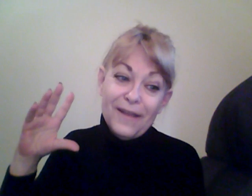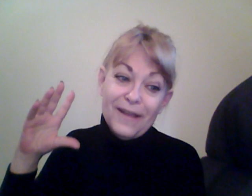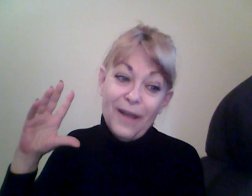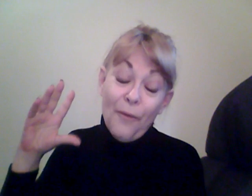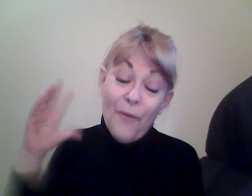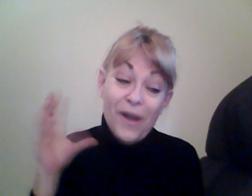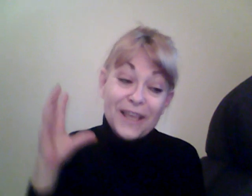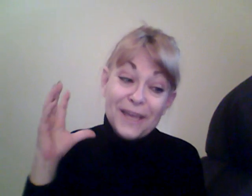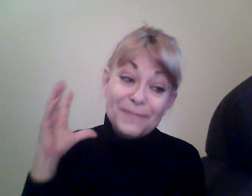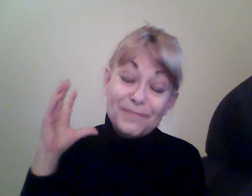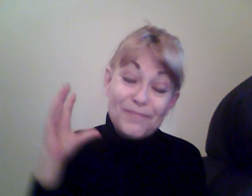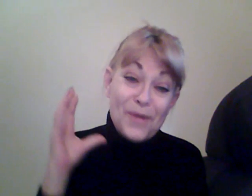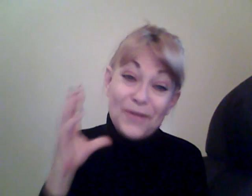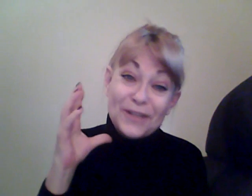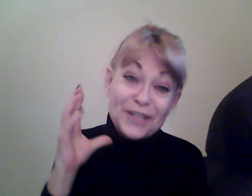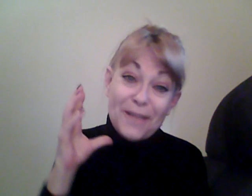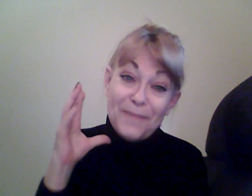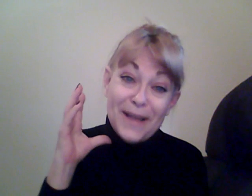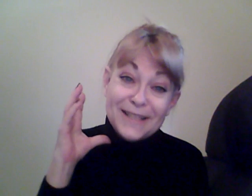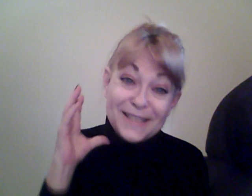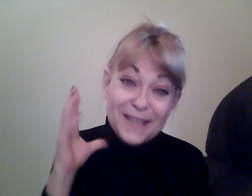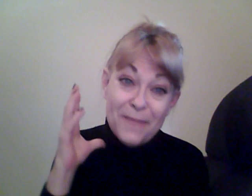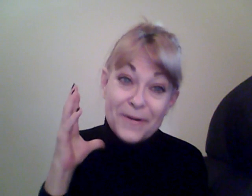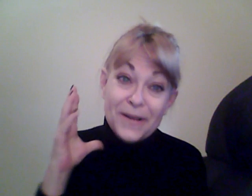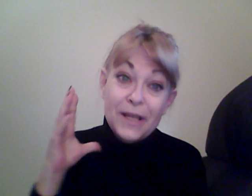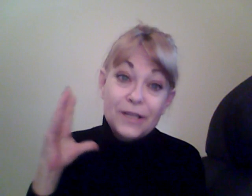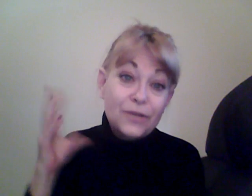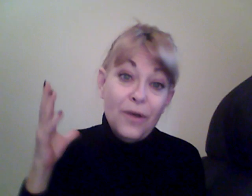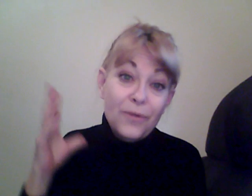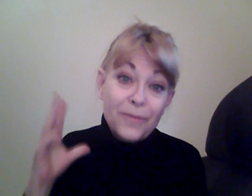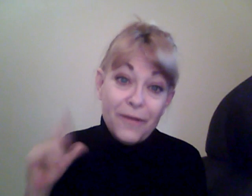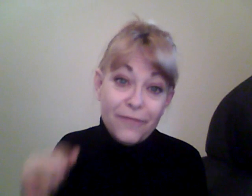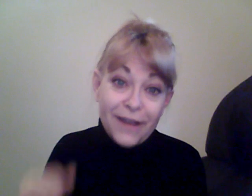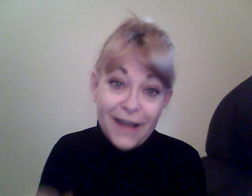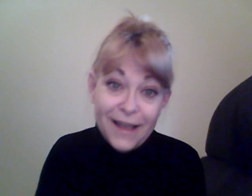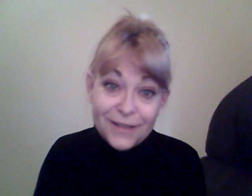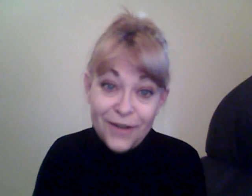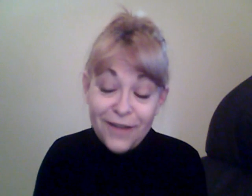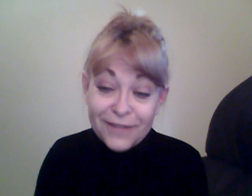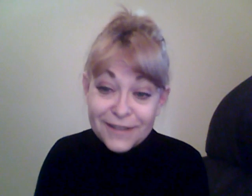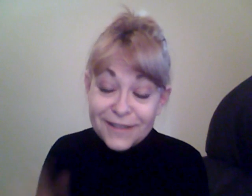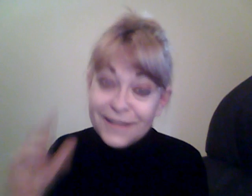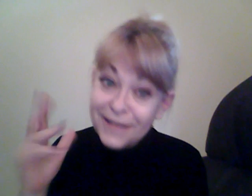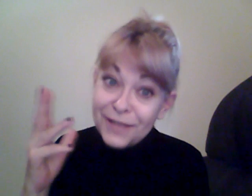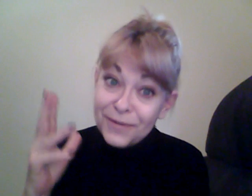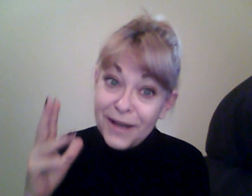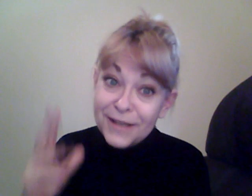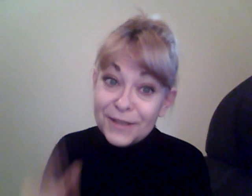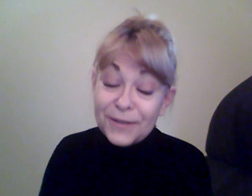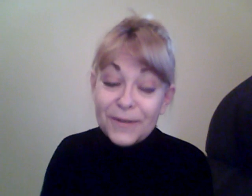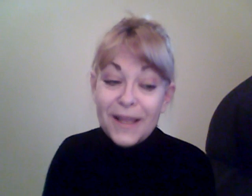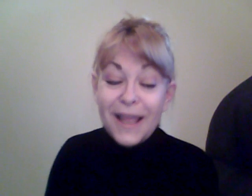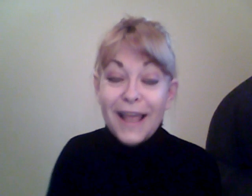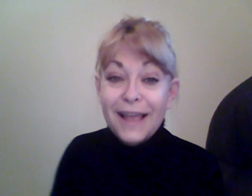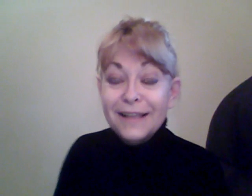uh, I want to get in perfect shape by summer. So, I'll work my freaking ass off. Because, that's what I do. And,